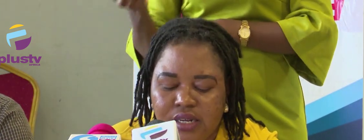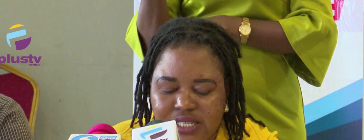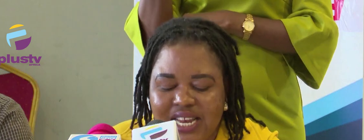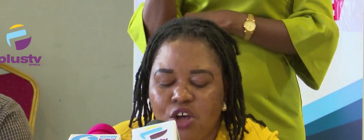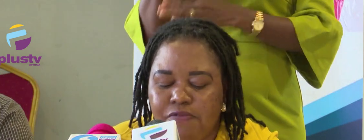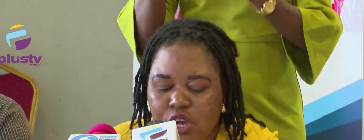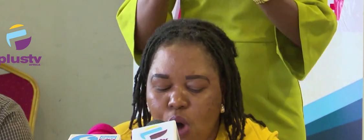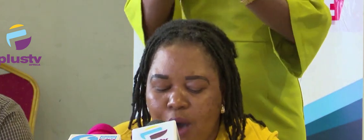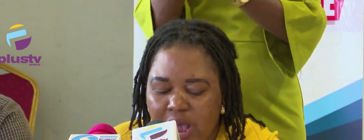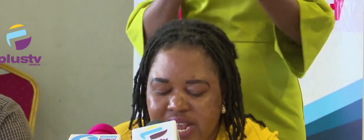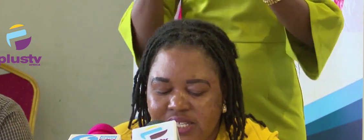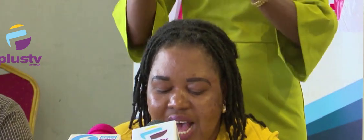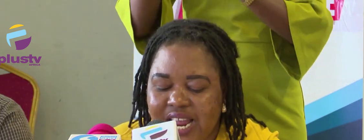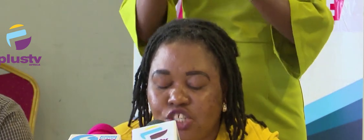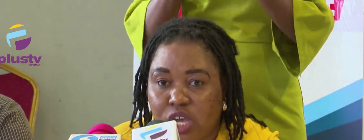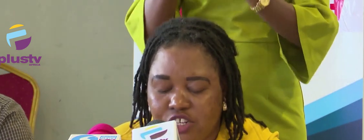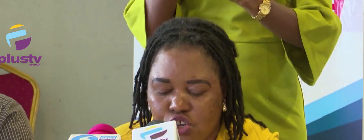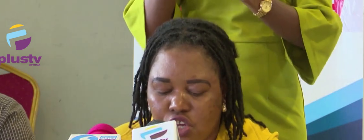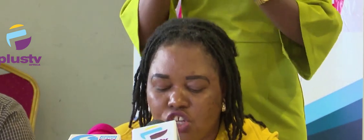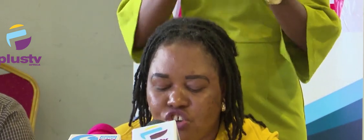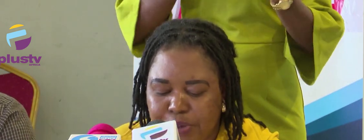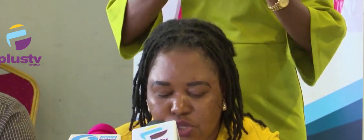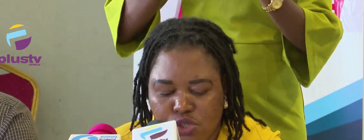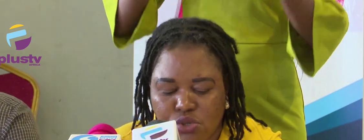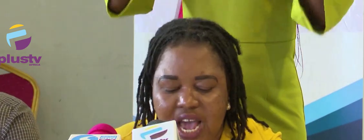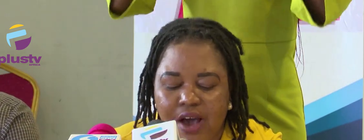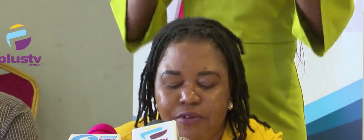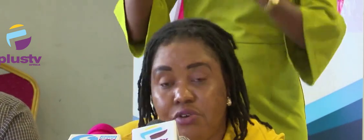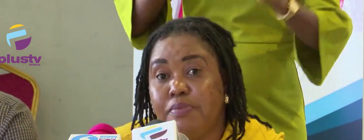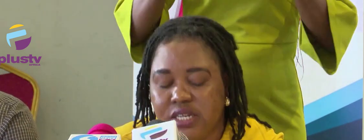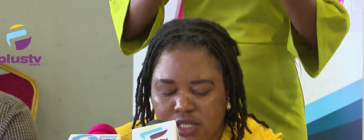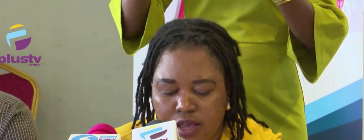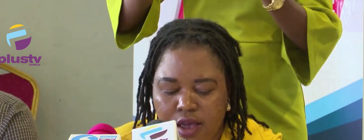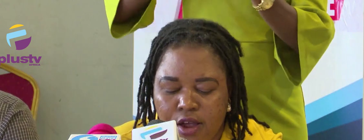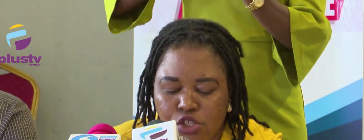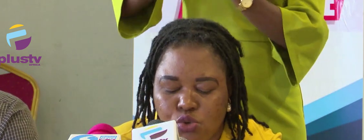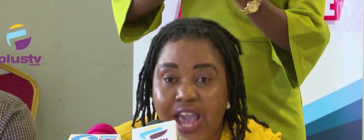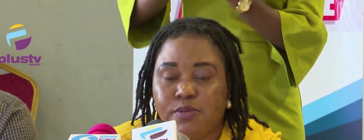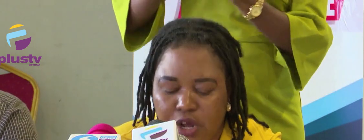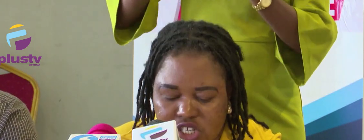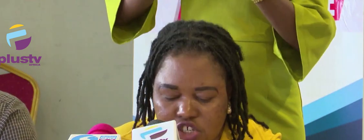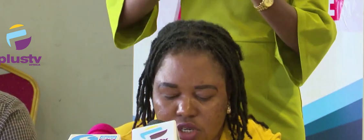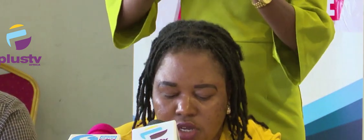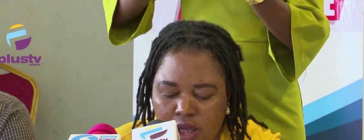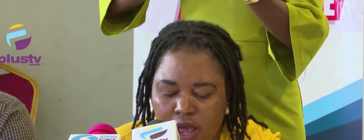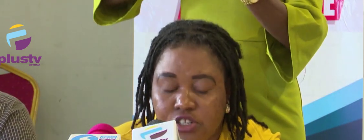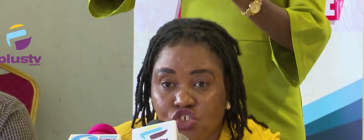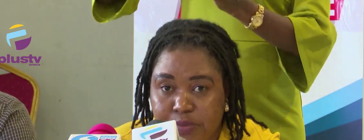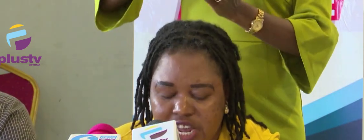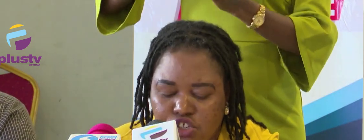This lack of legal awareness and education contributes to their vulnerability to exploitation,